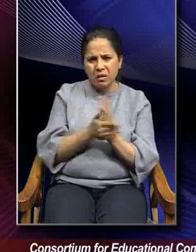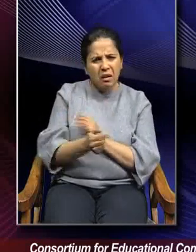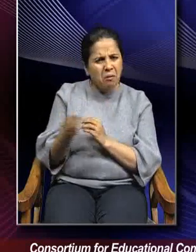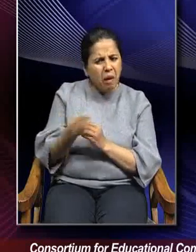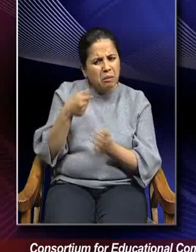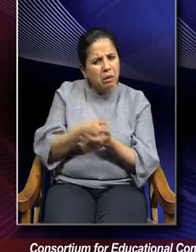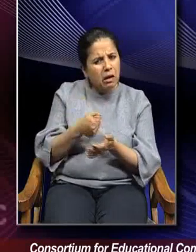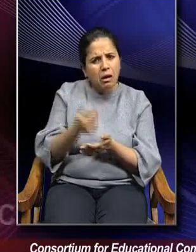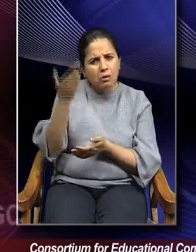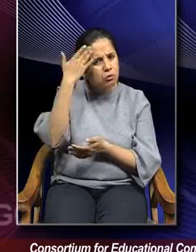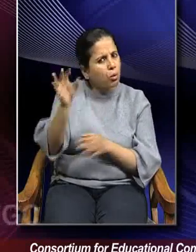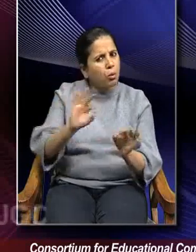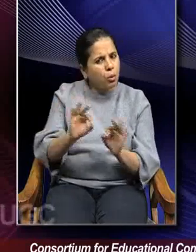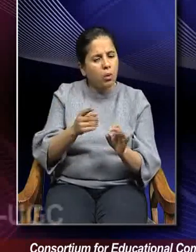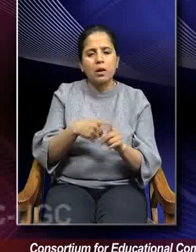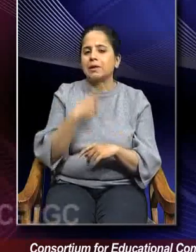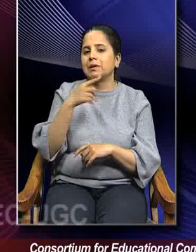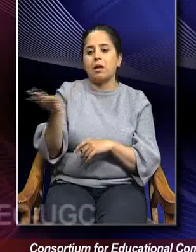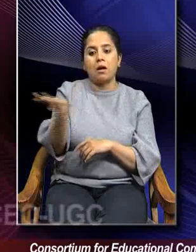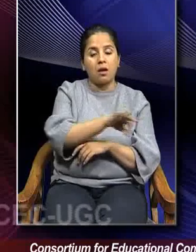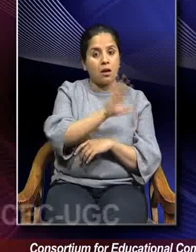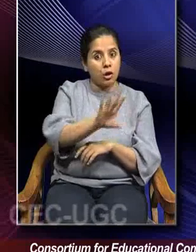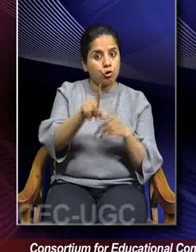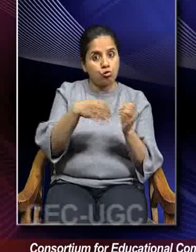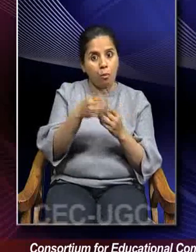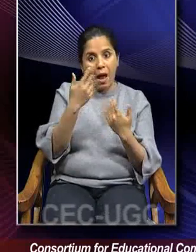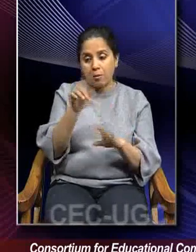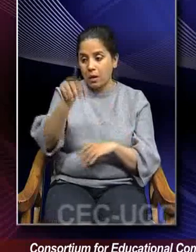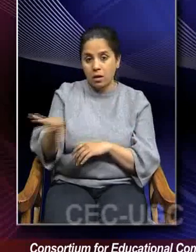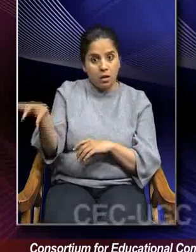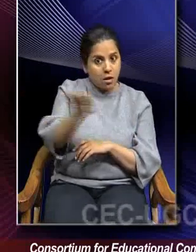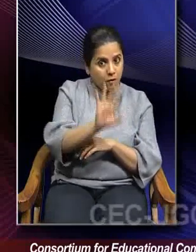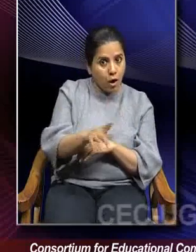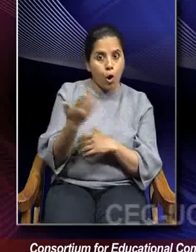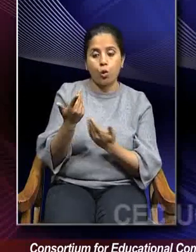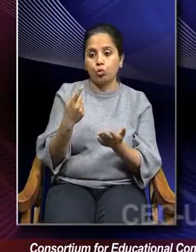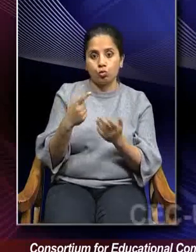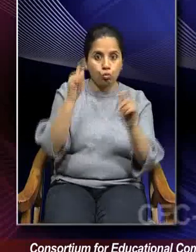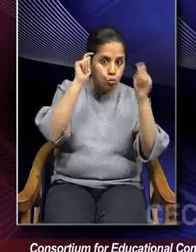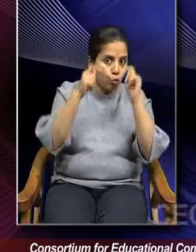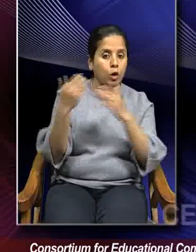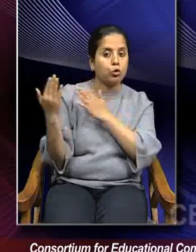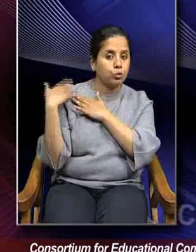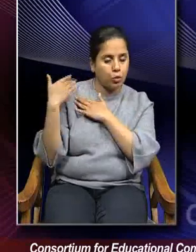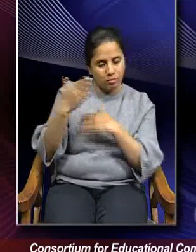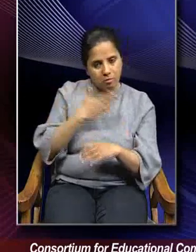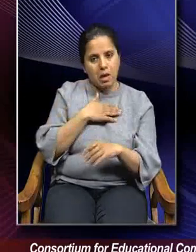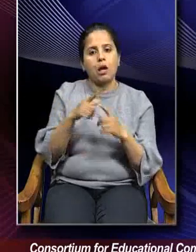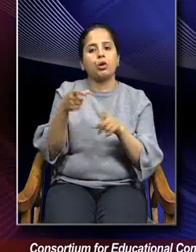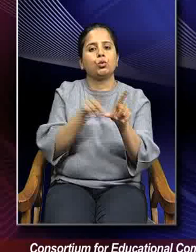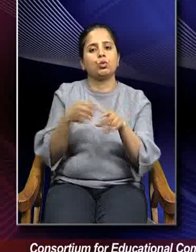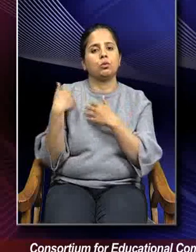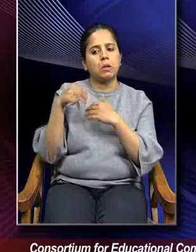So before appointing a person to a specific job or role or responsibility, it is our duty to